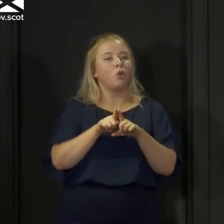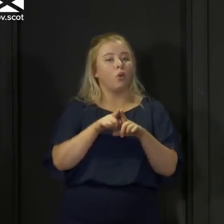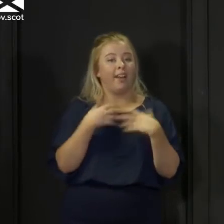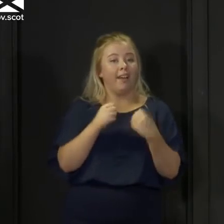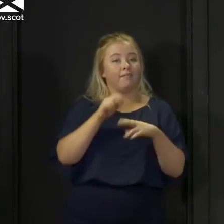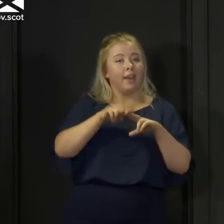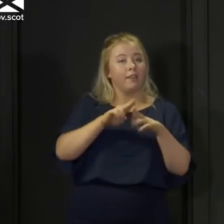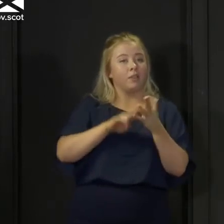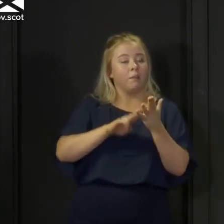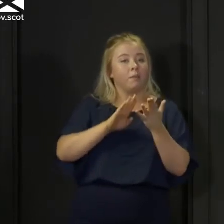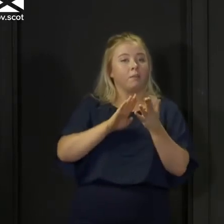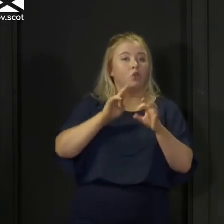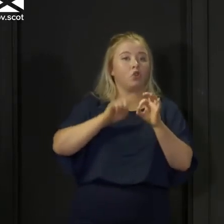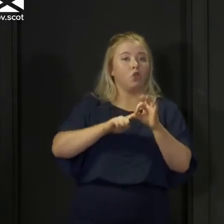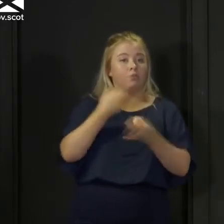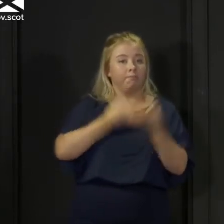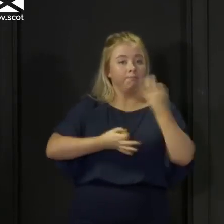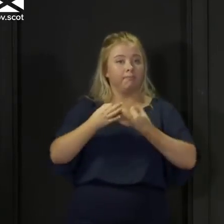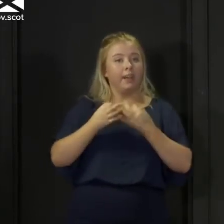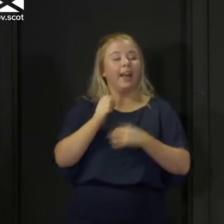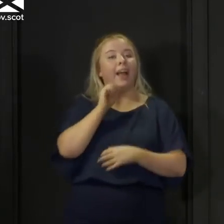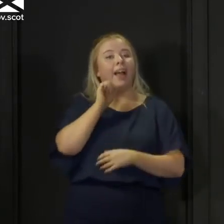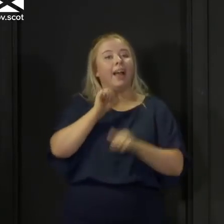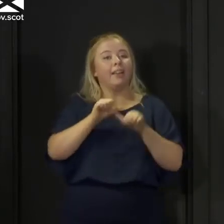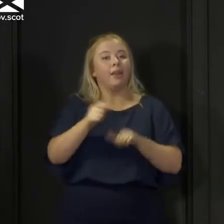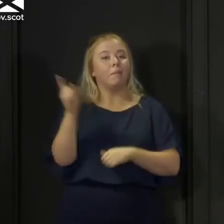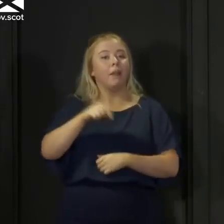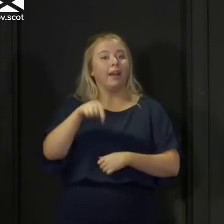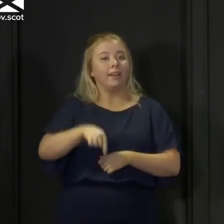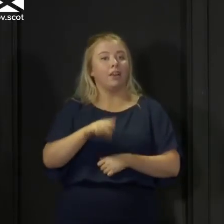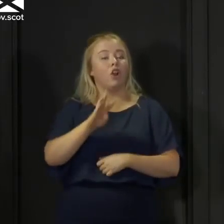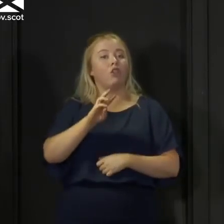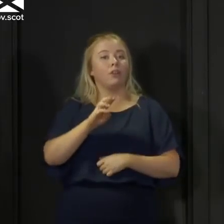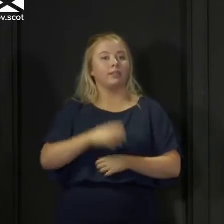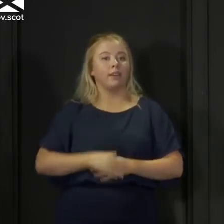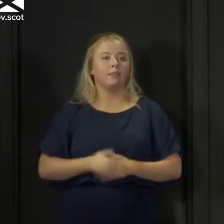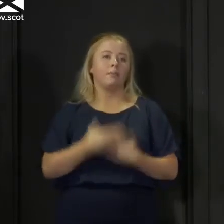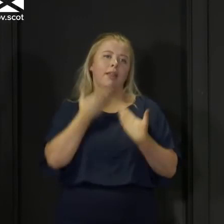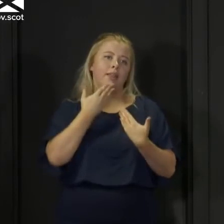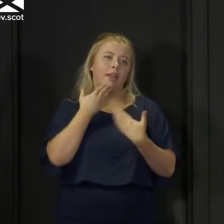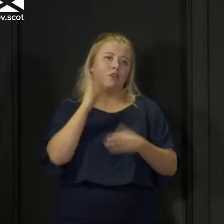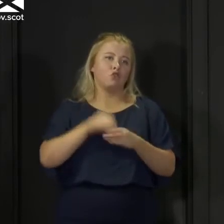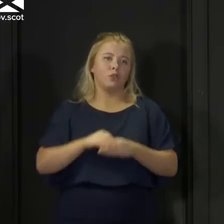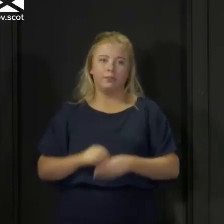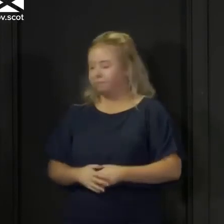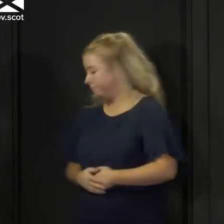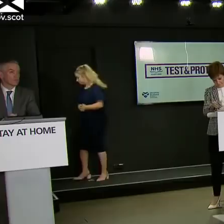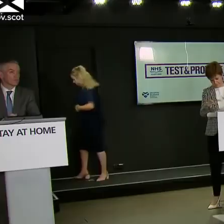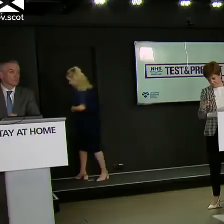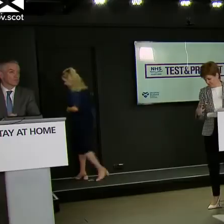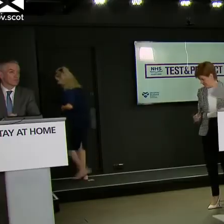then we will be back here in St Andrew's House at 12.30 on Thursday but for now thank you for joining us